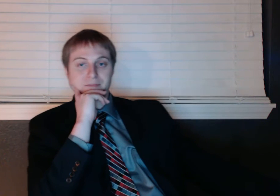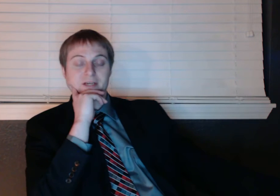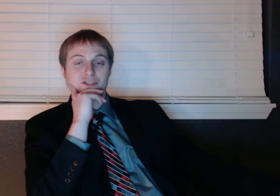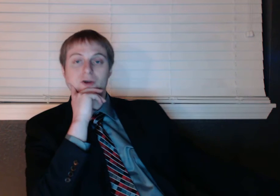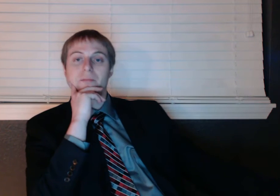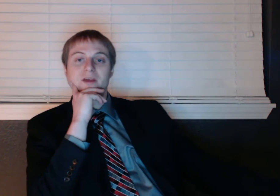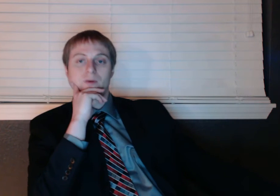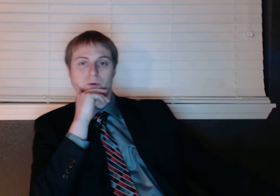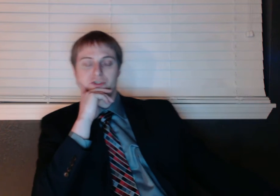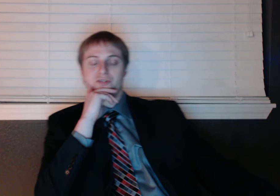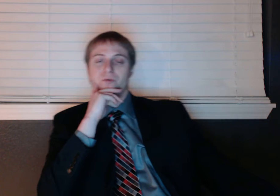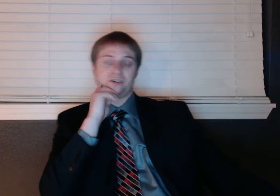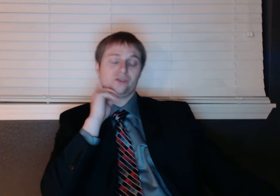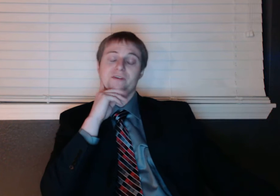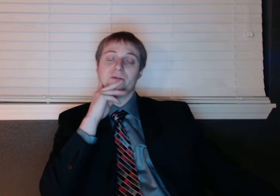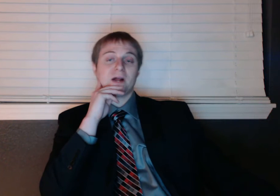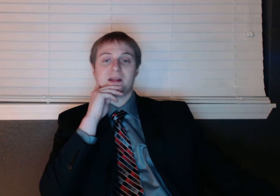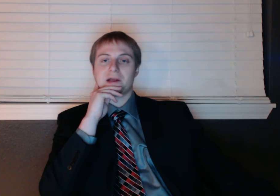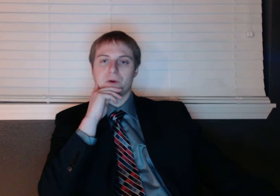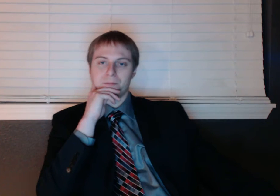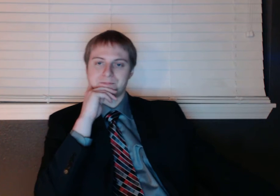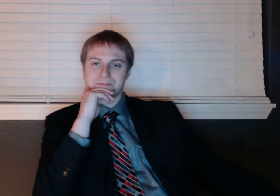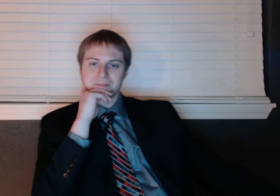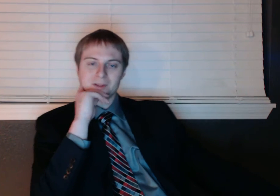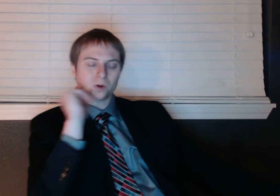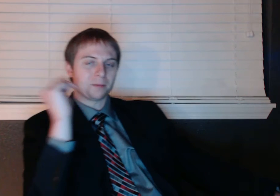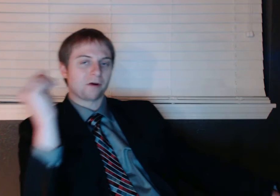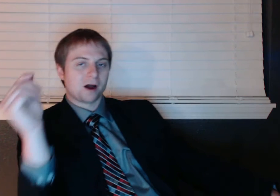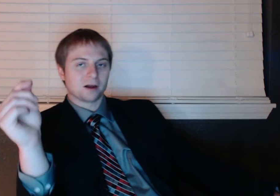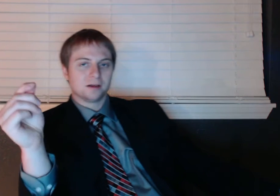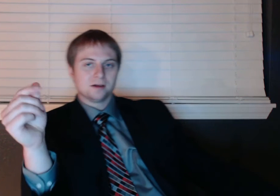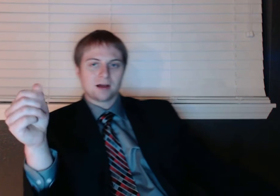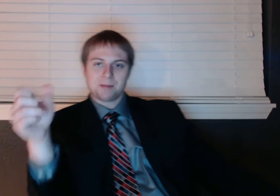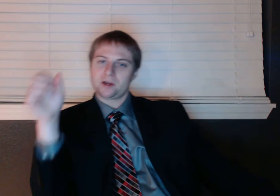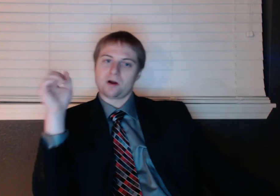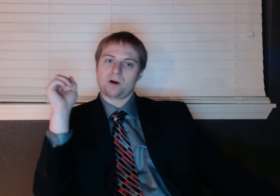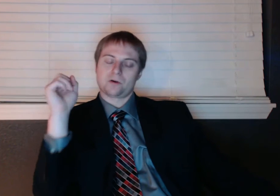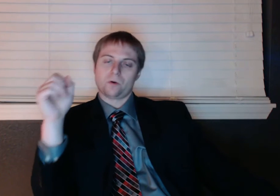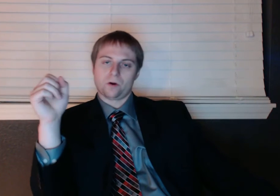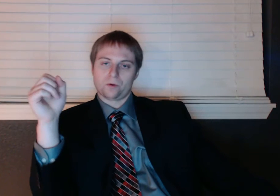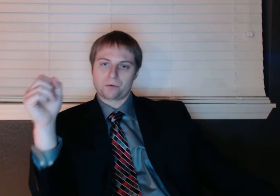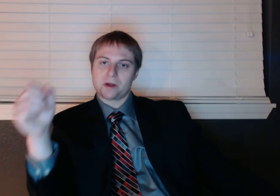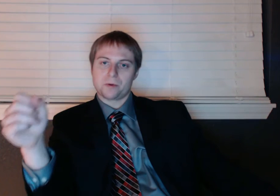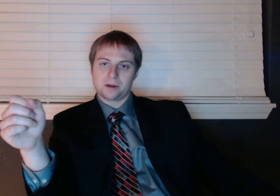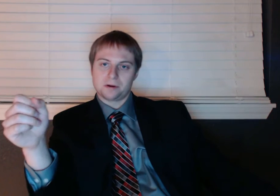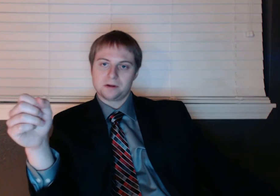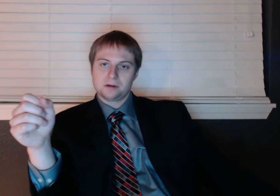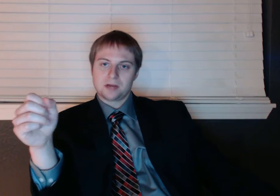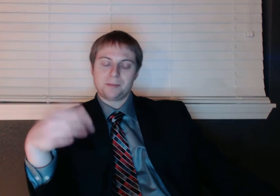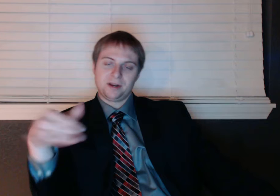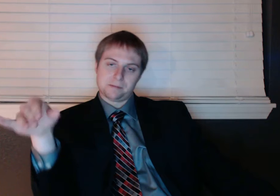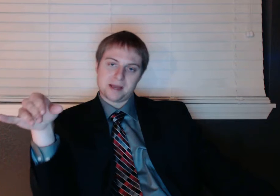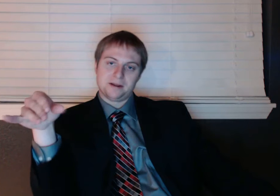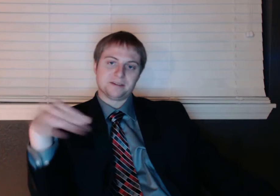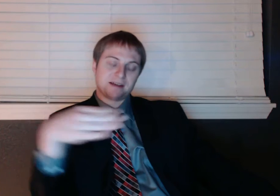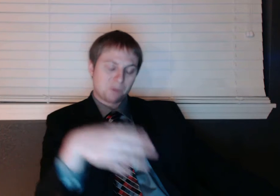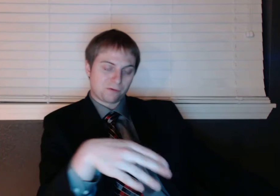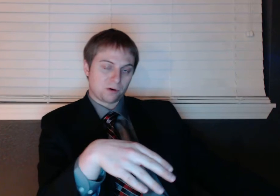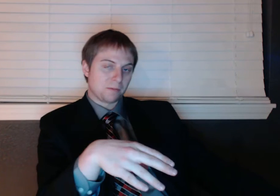because she'll fit right in at home. Don't get me wrong. I'm not a hardcore right-winger. I'm an independent. I voted for